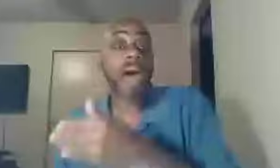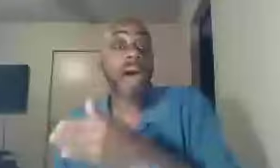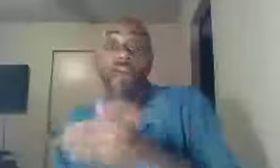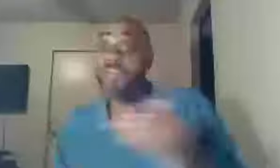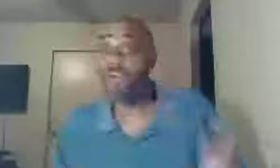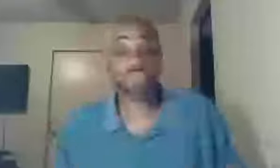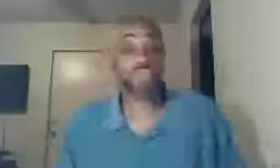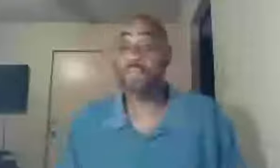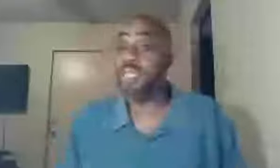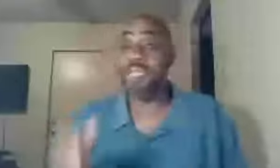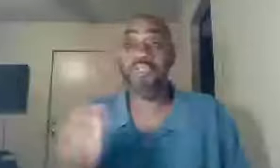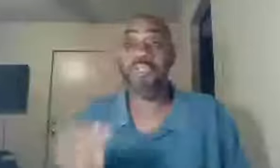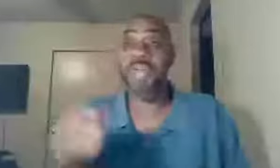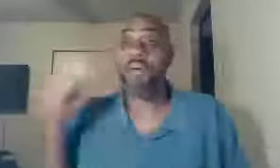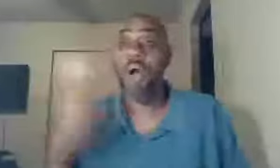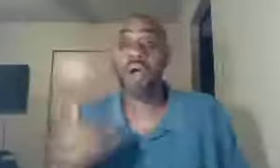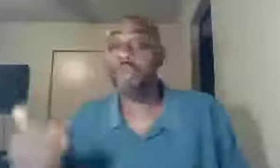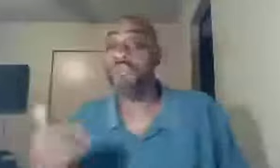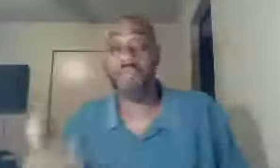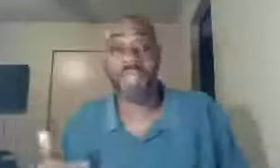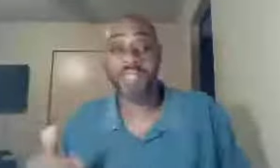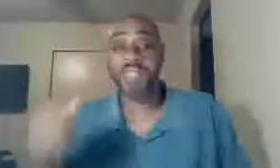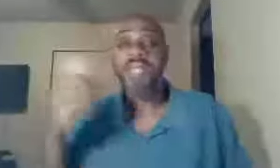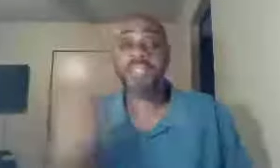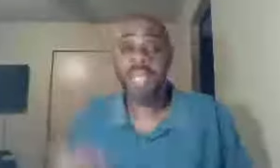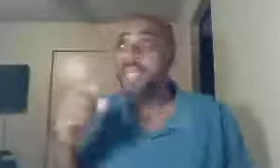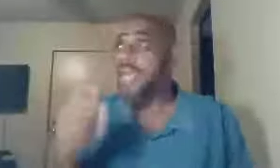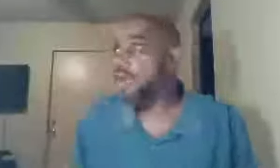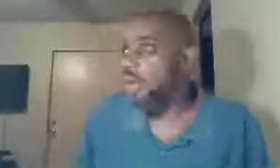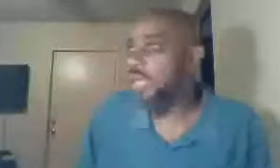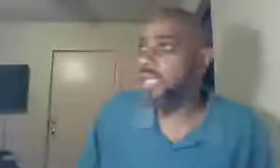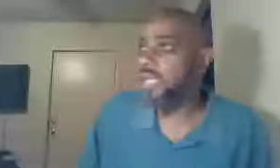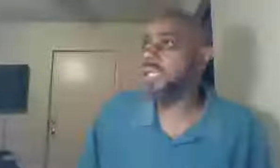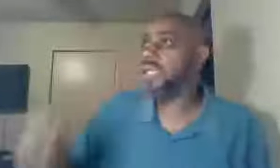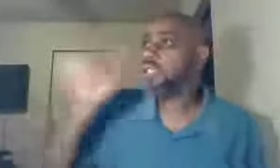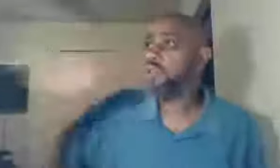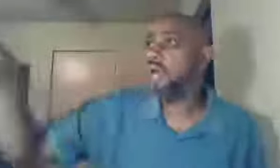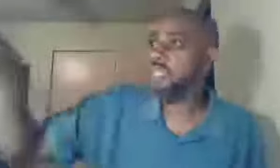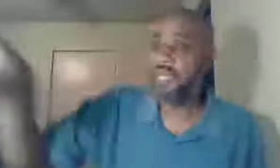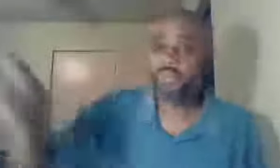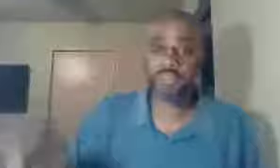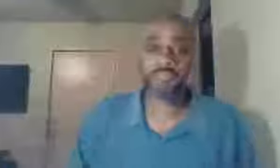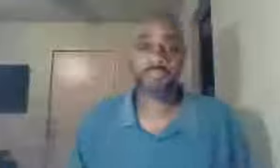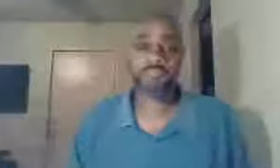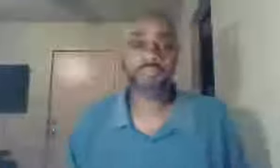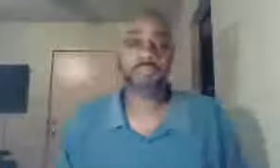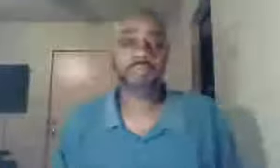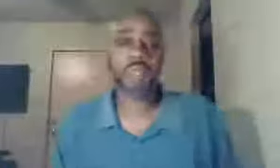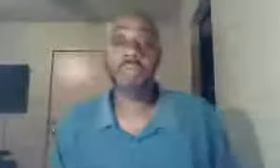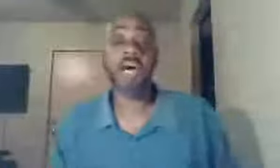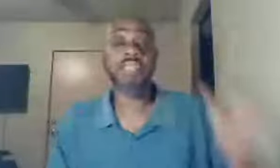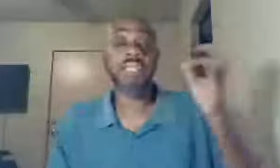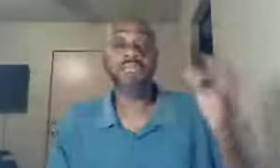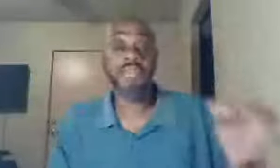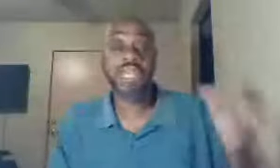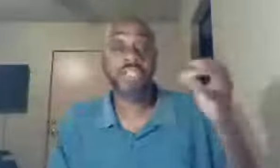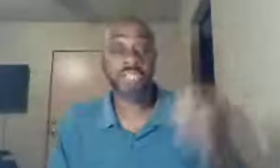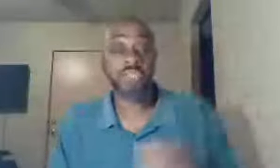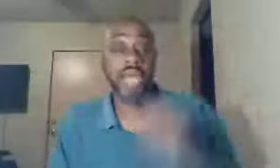Bible refers to, please do not walk away, from this, saying, now go and look, and you are the devil, because Ephesians, chapter